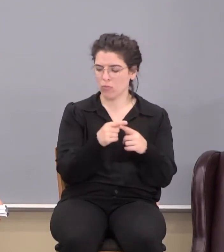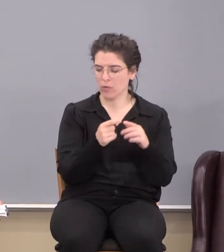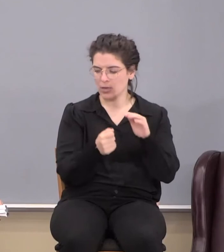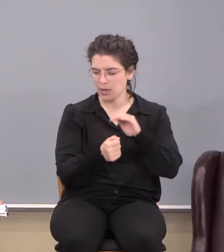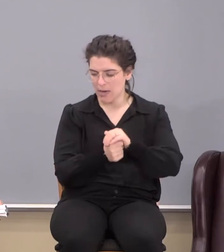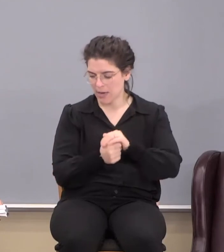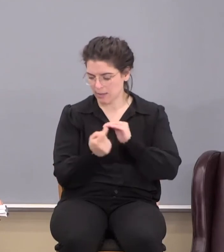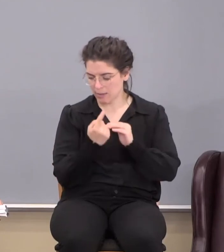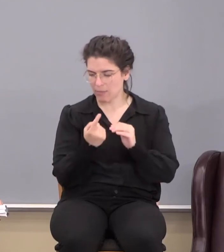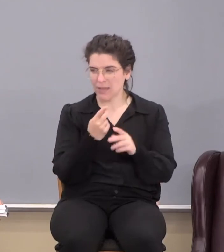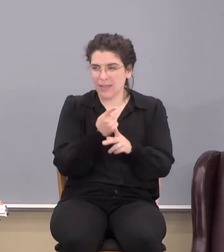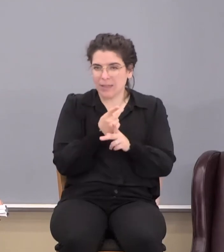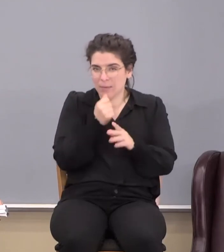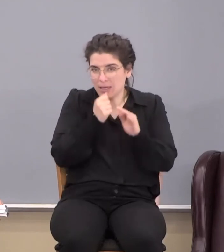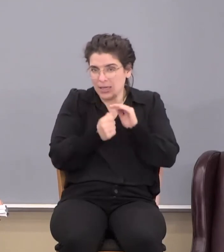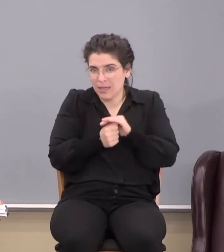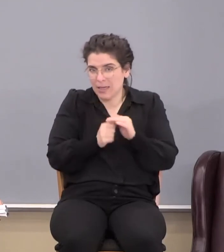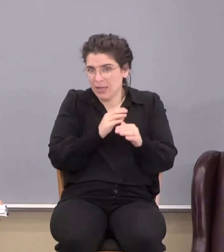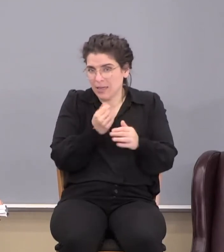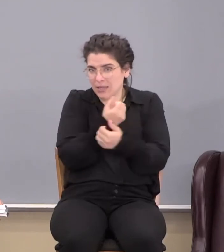hides something, keeping it hidden and safe?